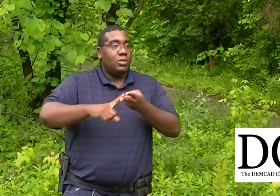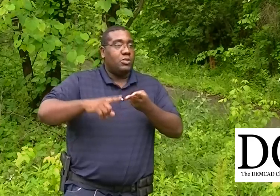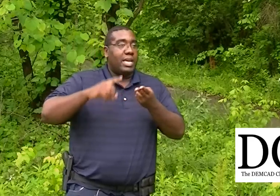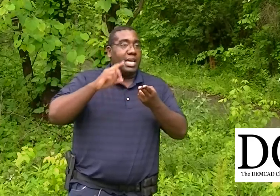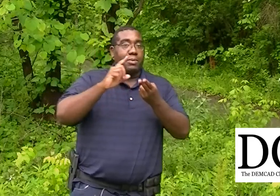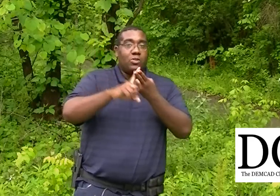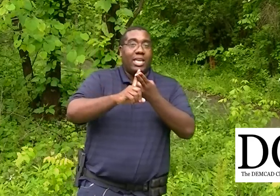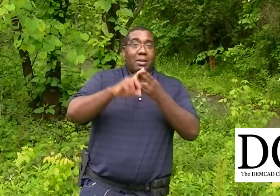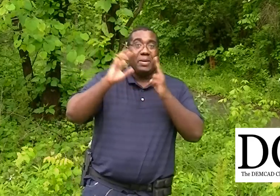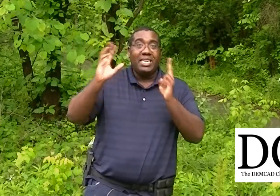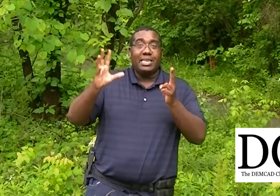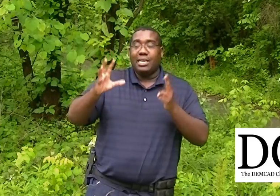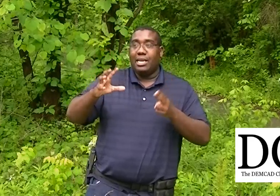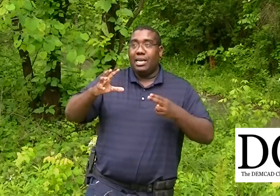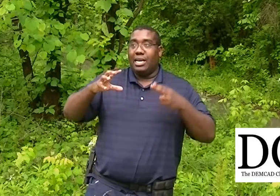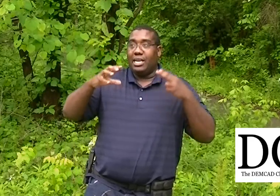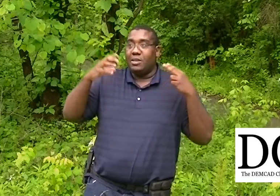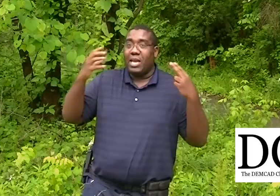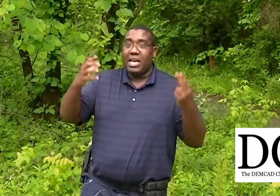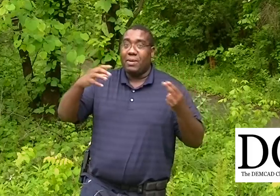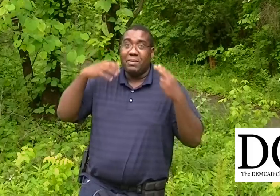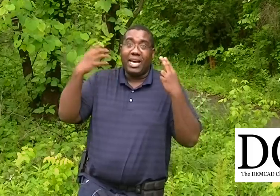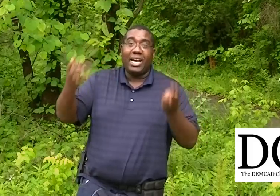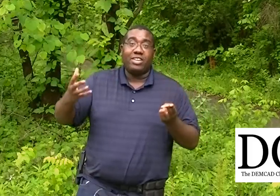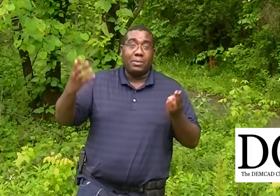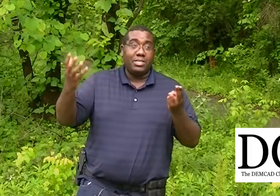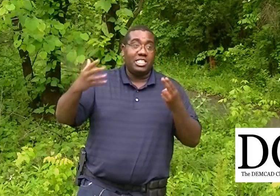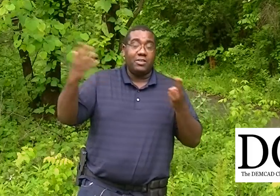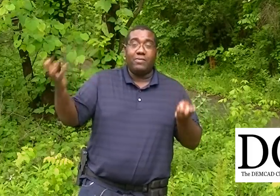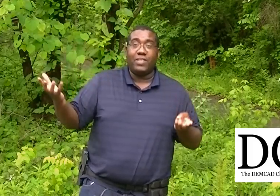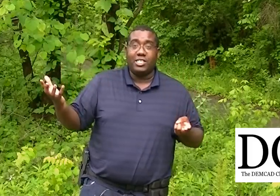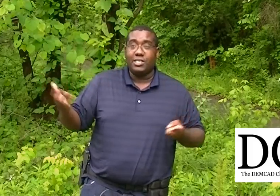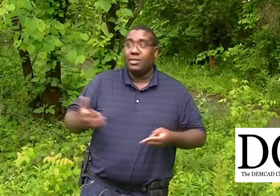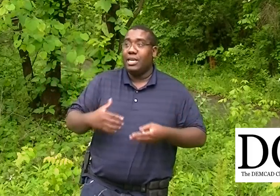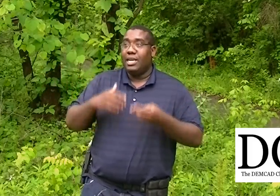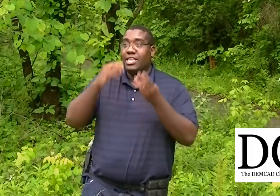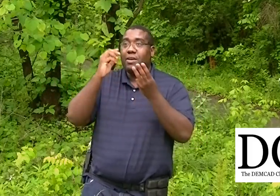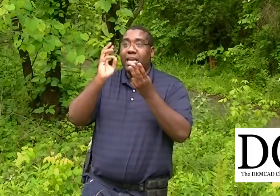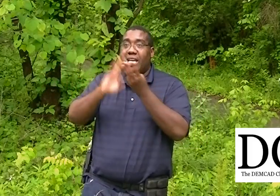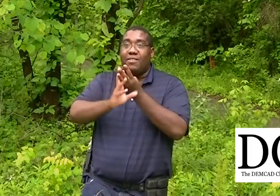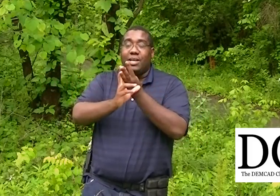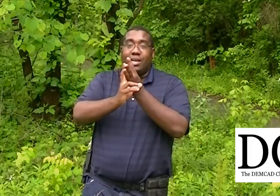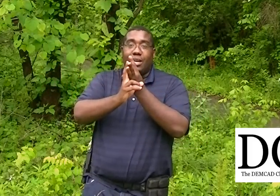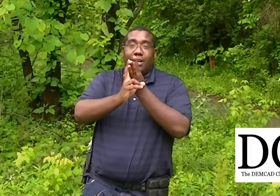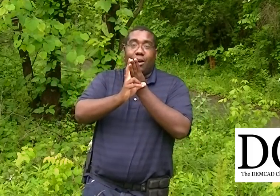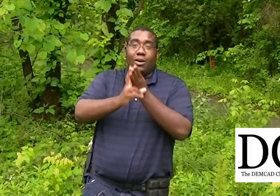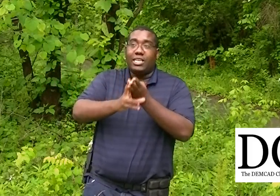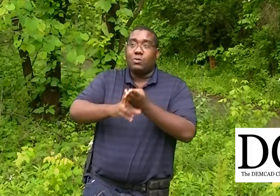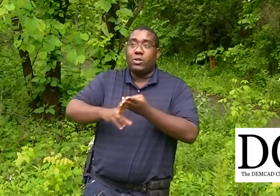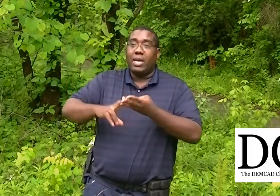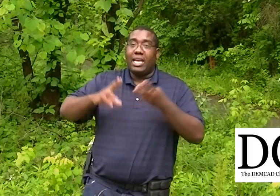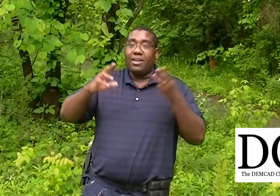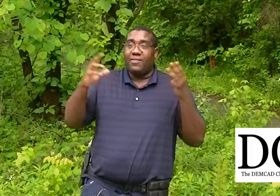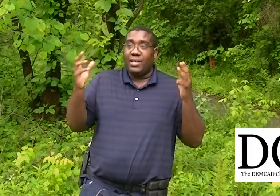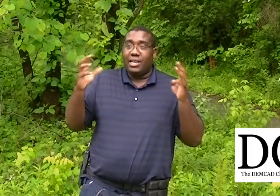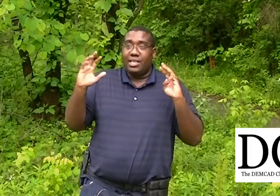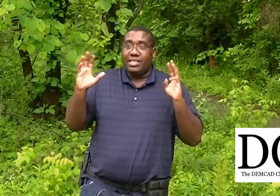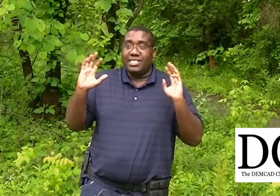which you have sort of like a peak. You have even higher double-digit inflation. And then you have August where you have a